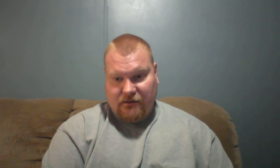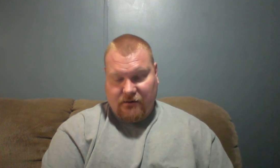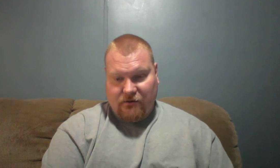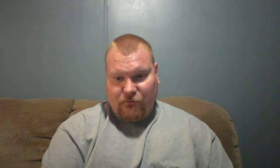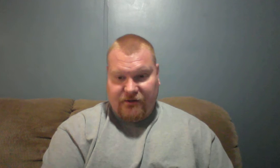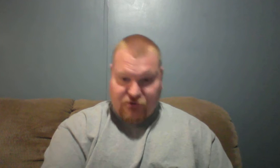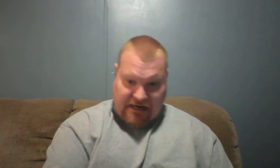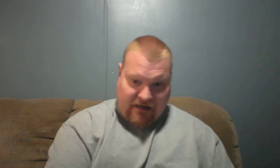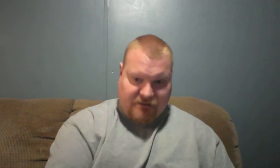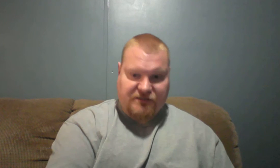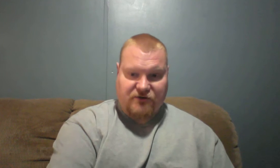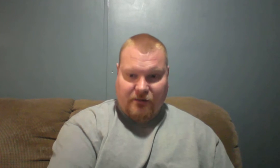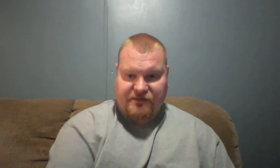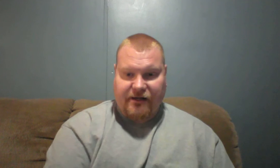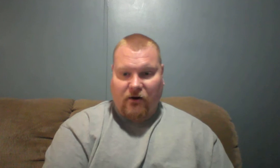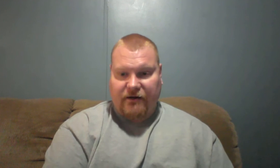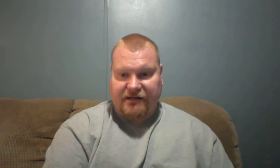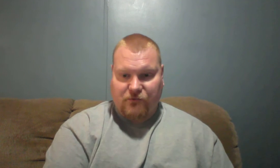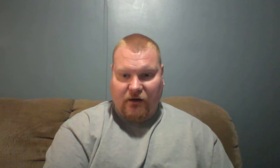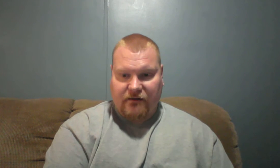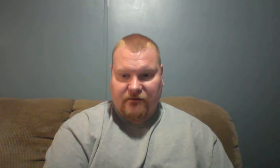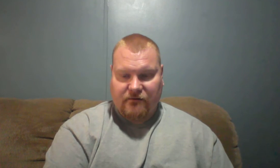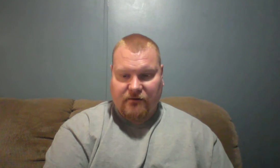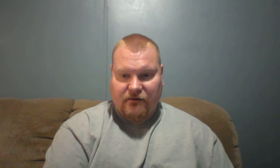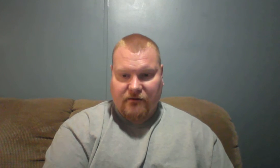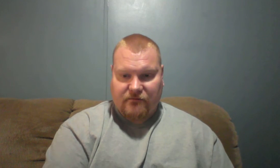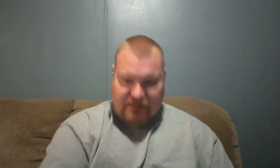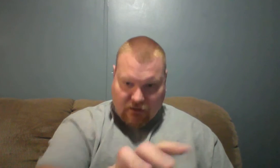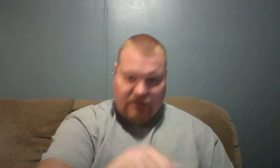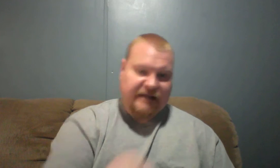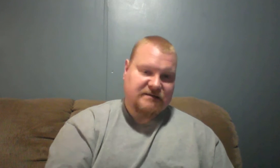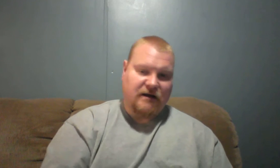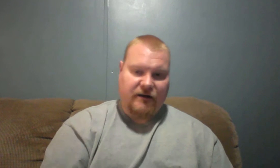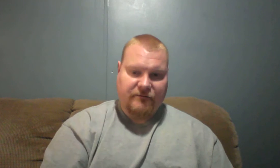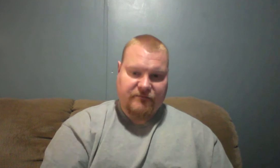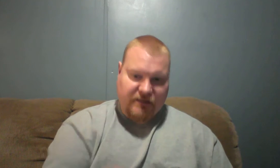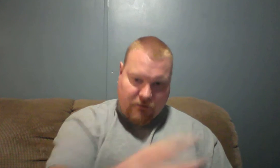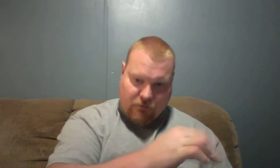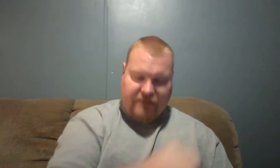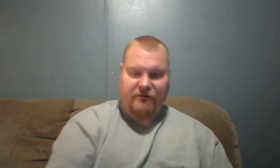When the trials and troubles get hard, guess what? They turn against God. run away from Him.